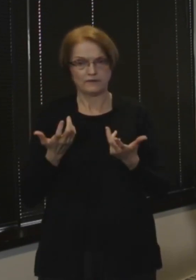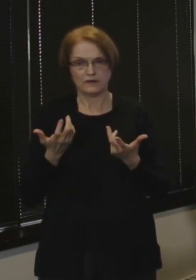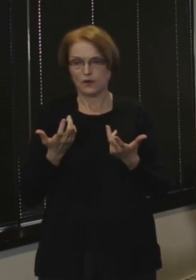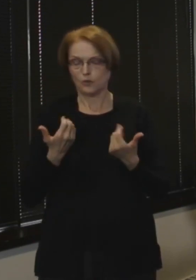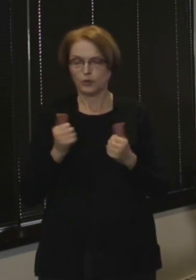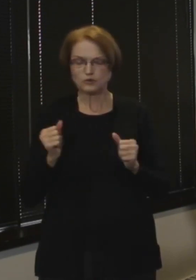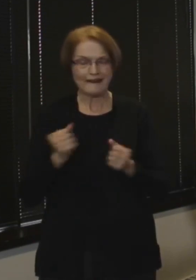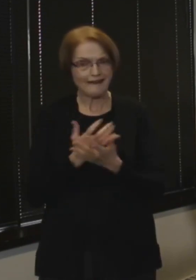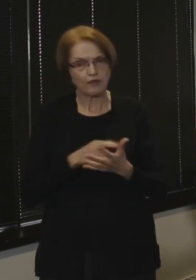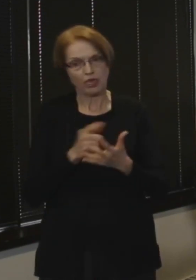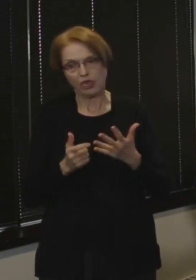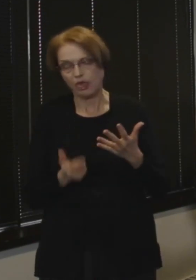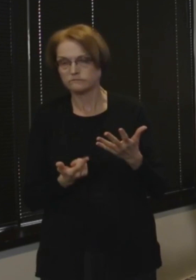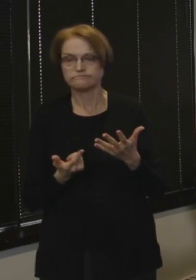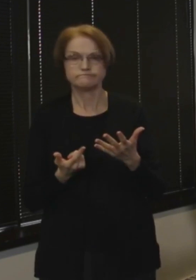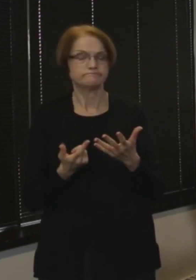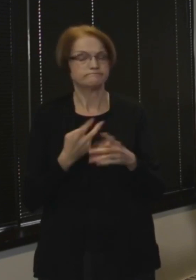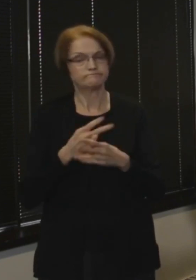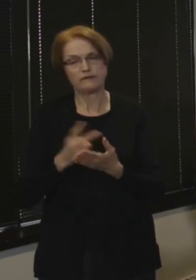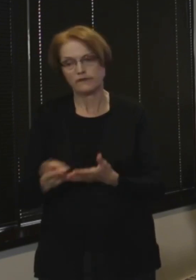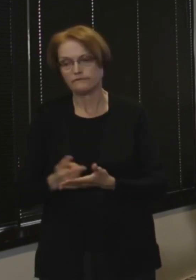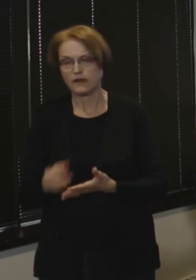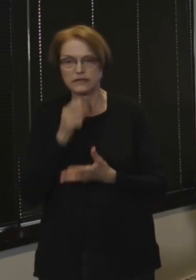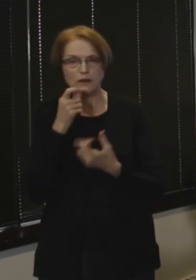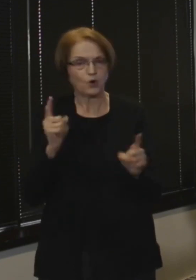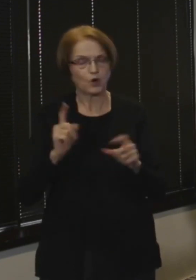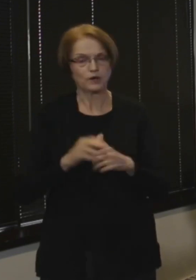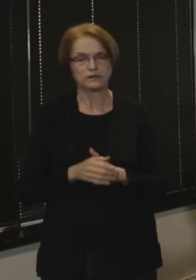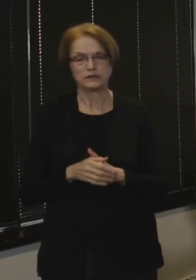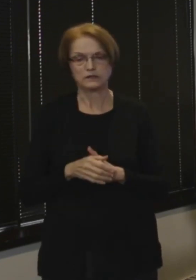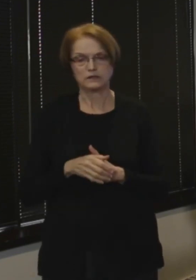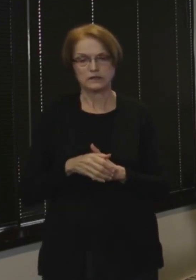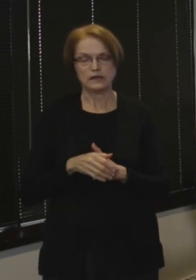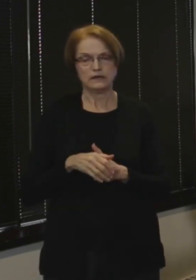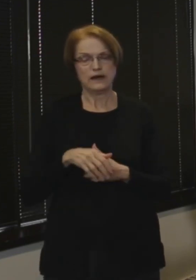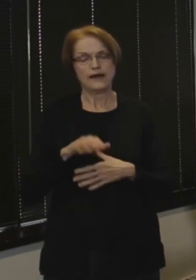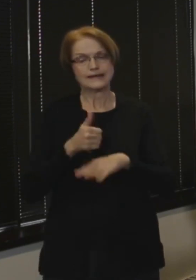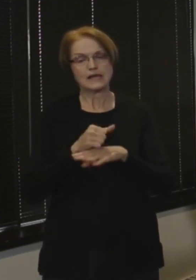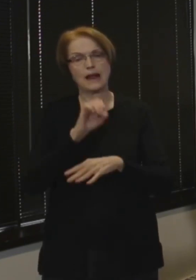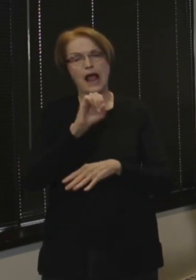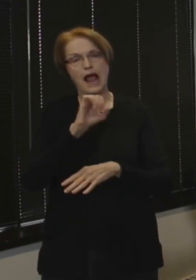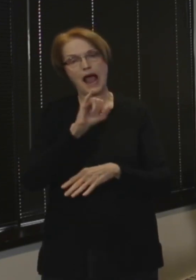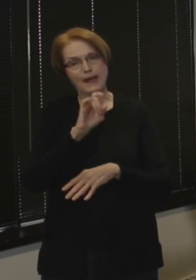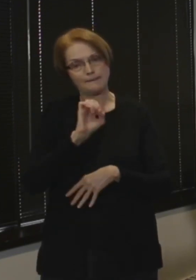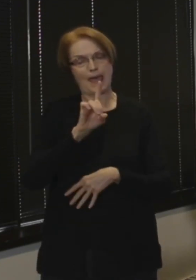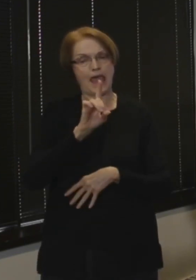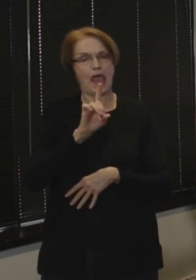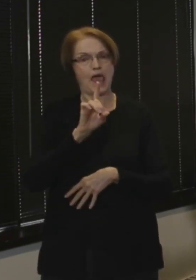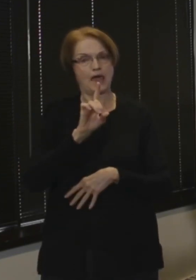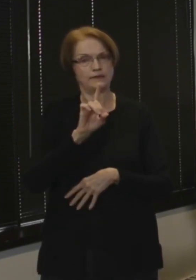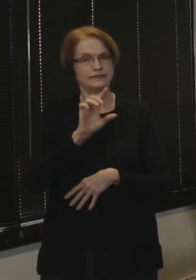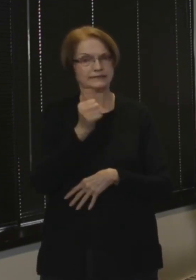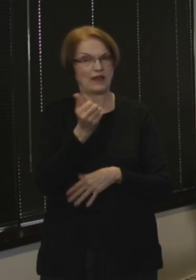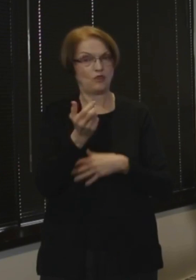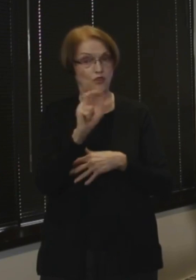to not work. I set up the iPad for a family FaceTime call at 1030 that